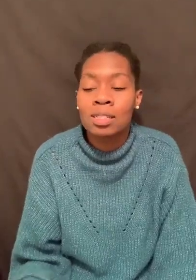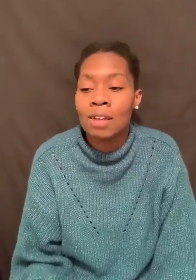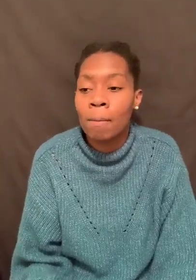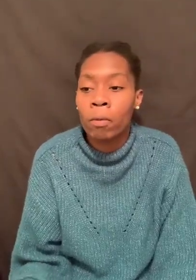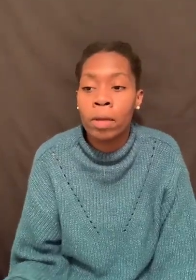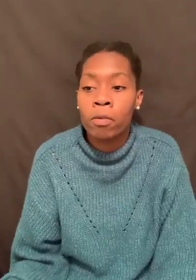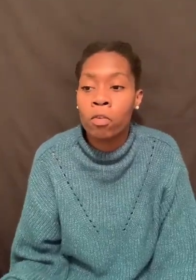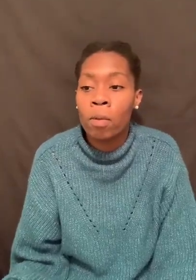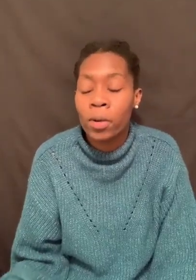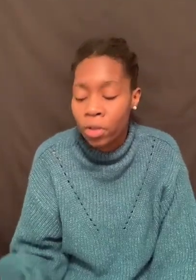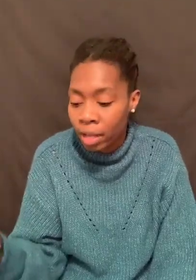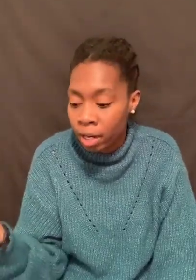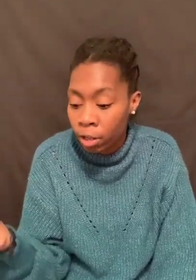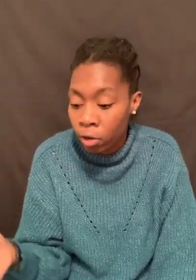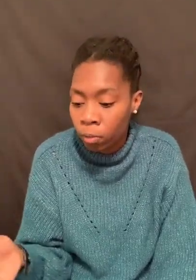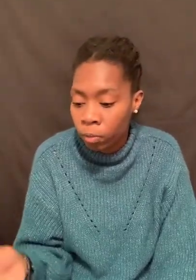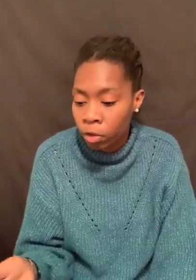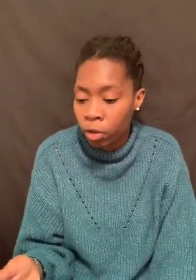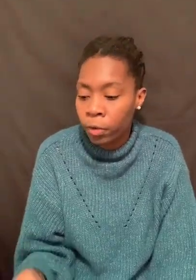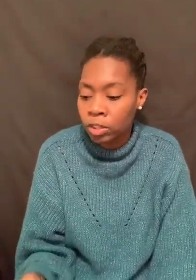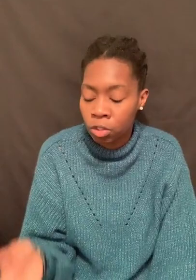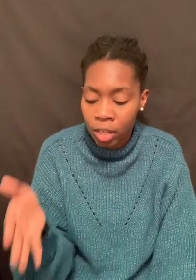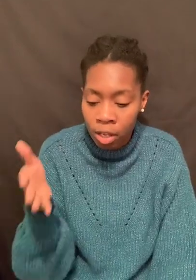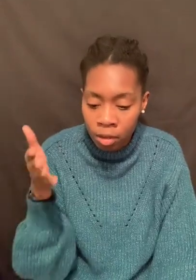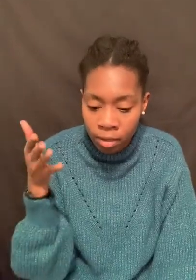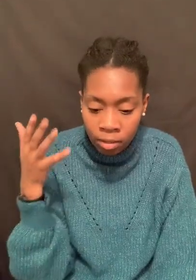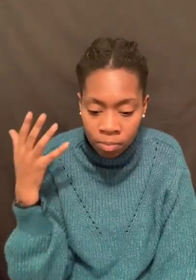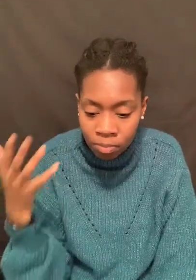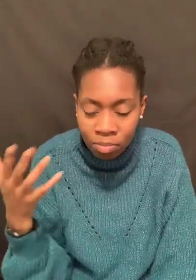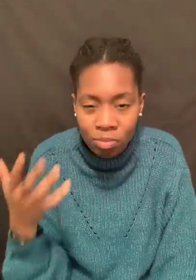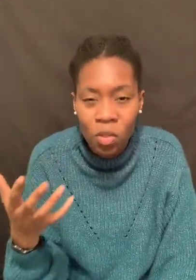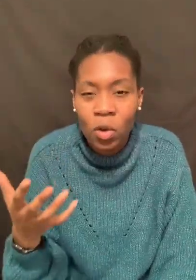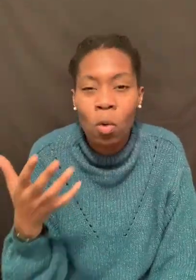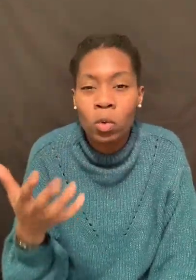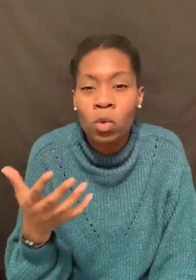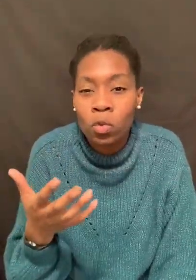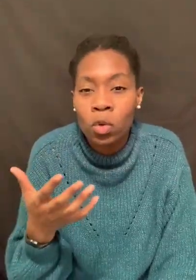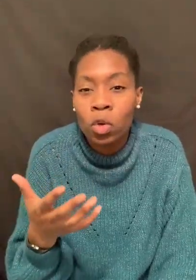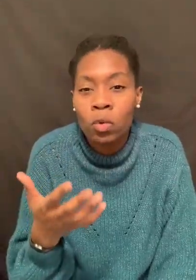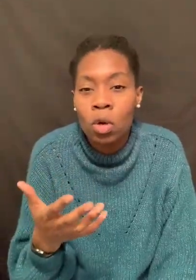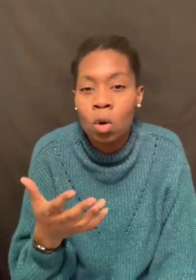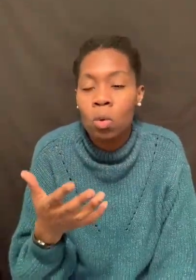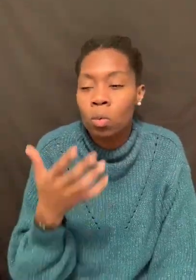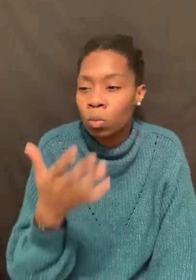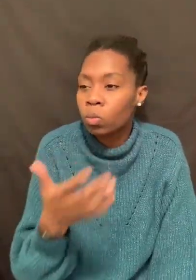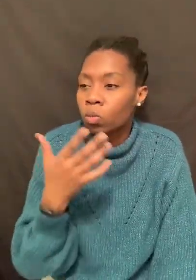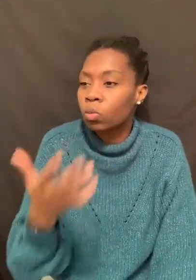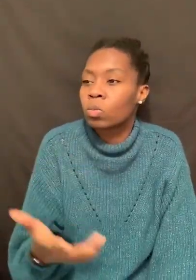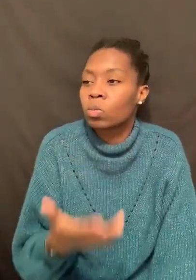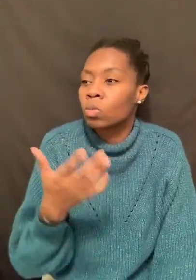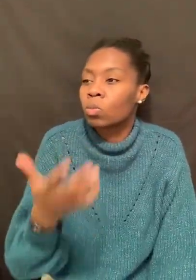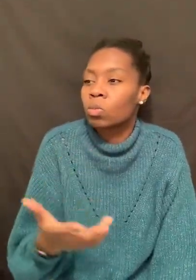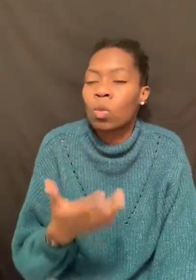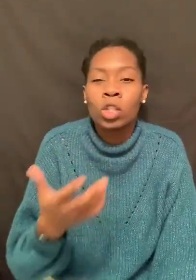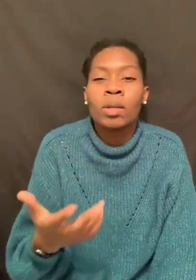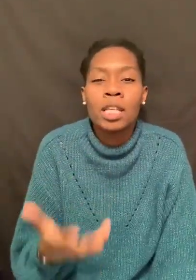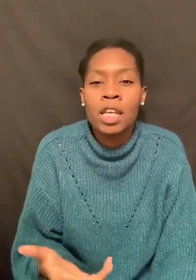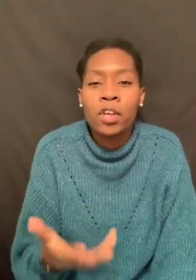And still have a way before. you can't, and you're, you're a Christian. You can't even, you don't even know, you don't even know what you believe.